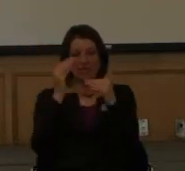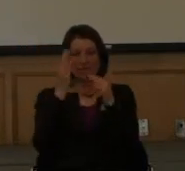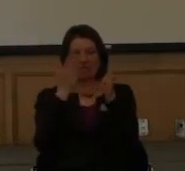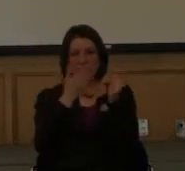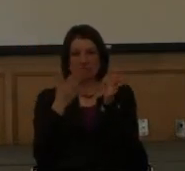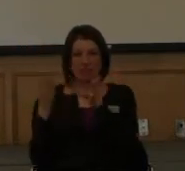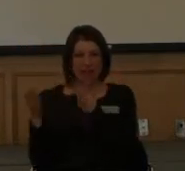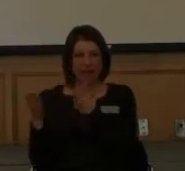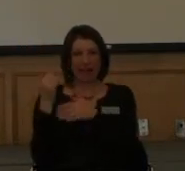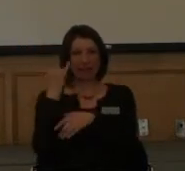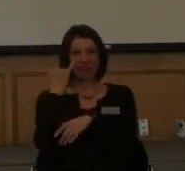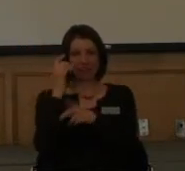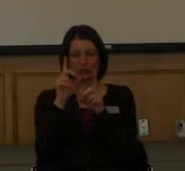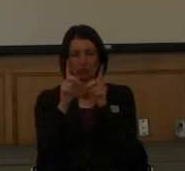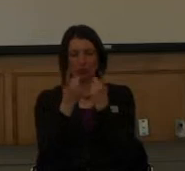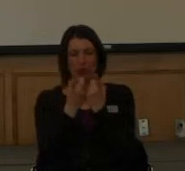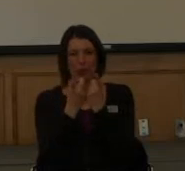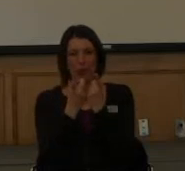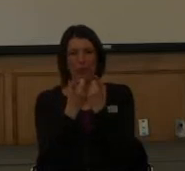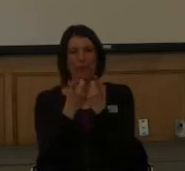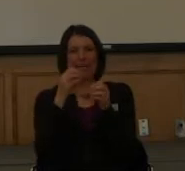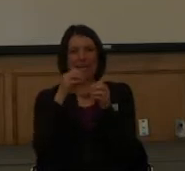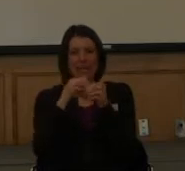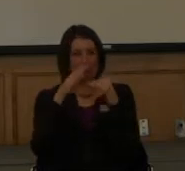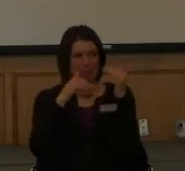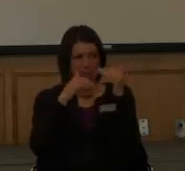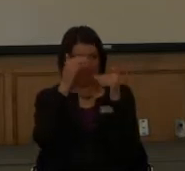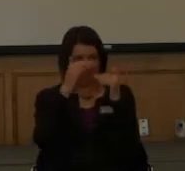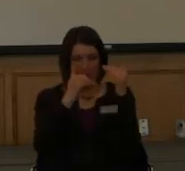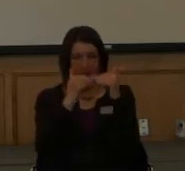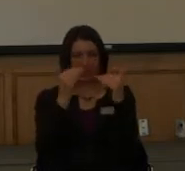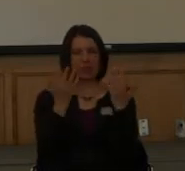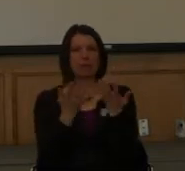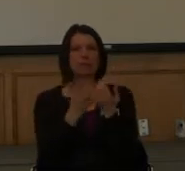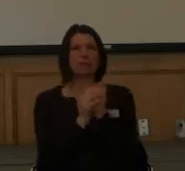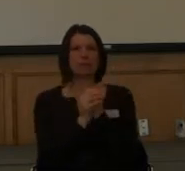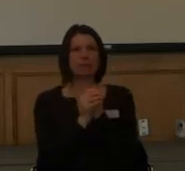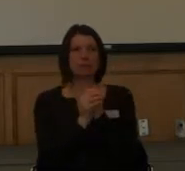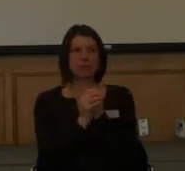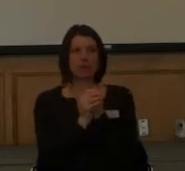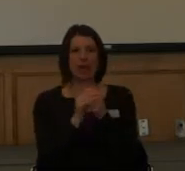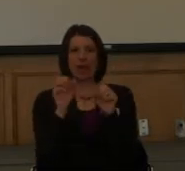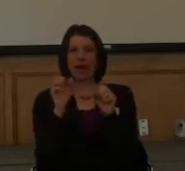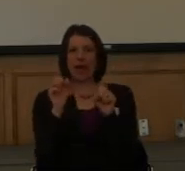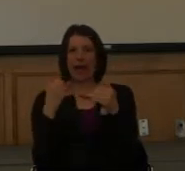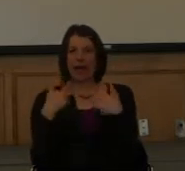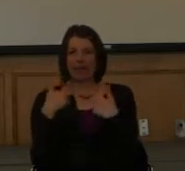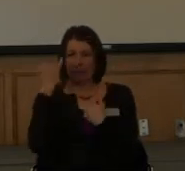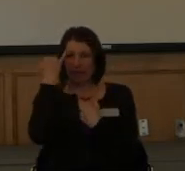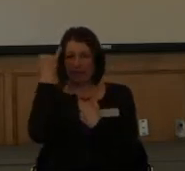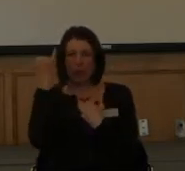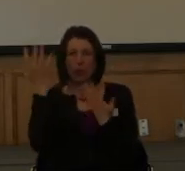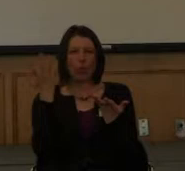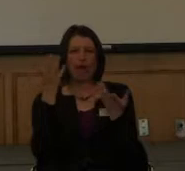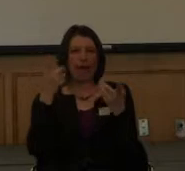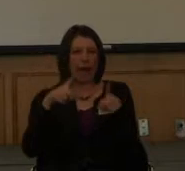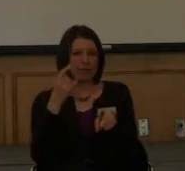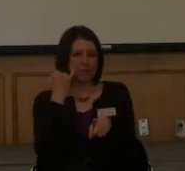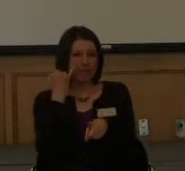department or something in a particular building, you know, that's kind of an idea of what to do.